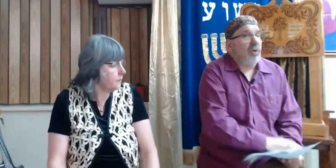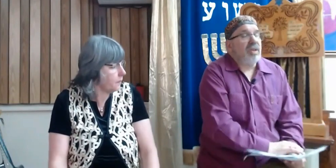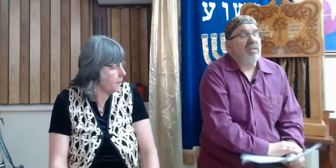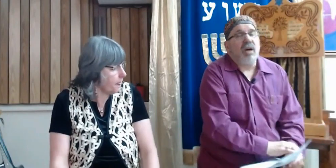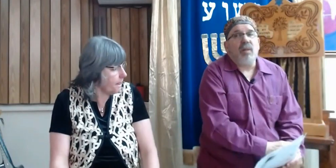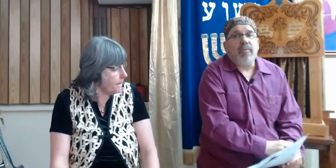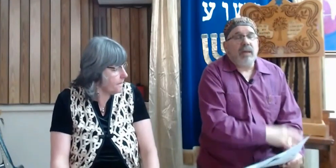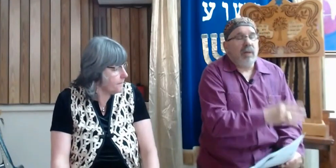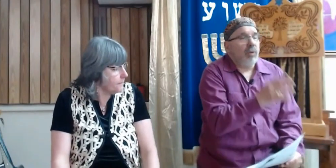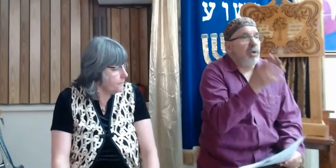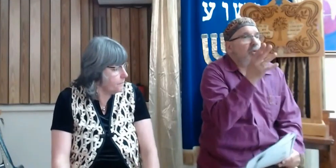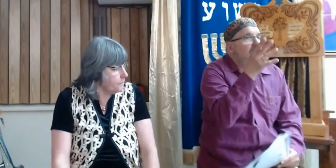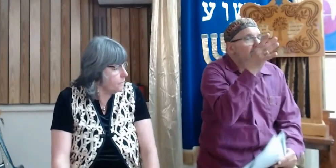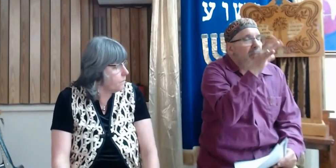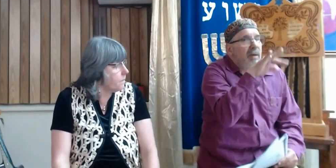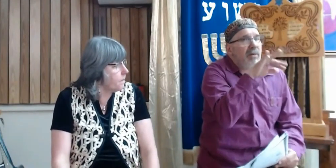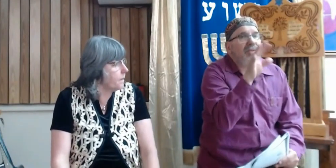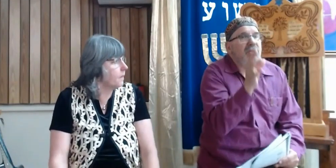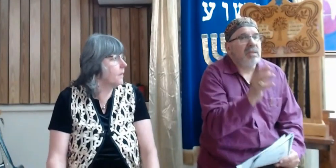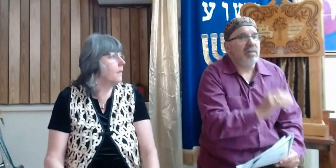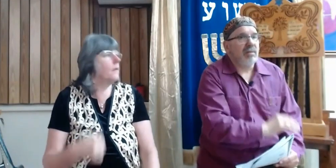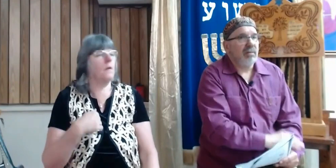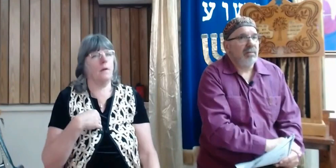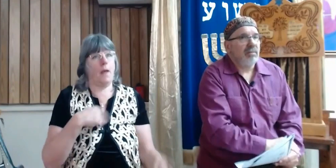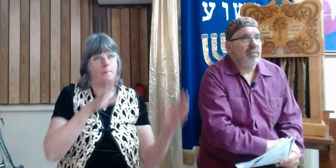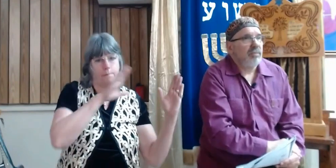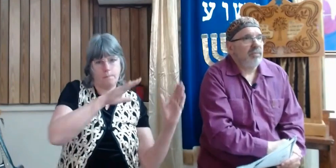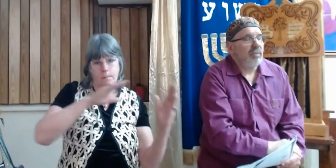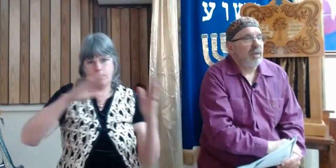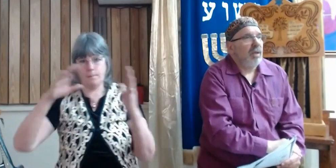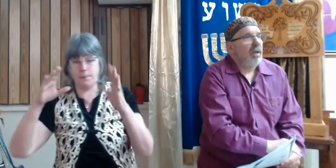You know, this, I want to do a little parenthesis.